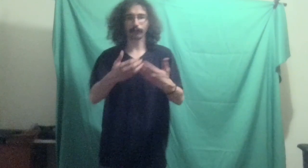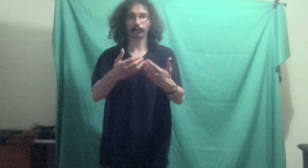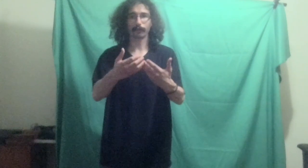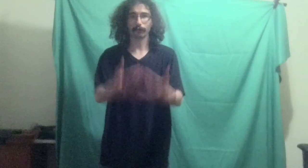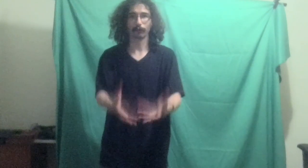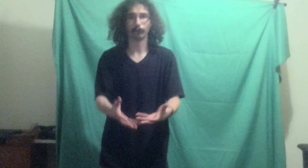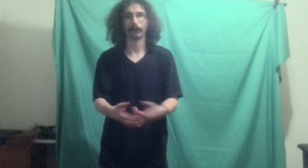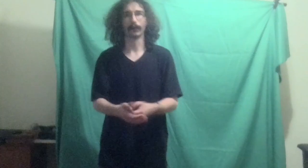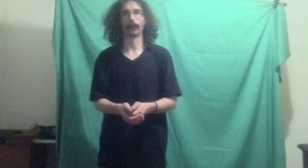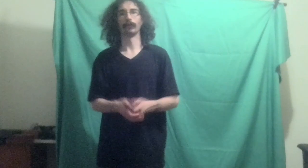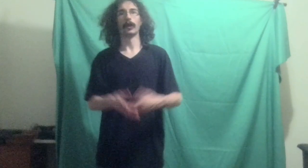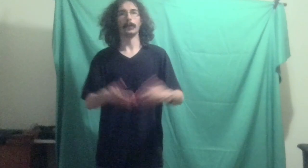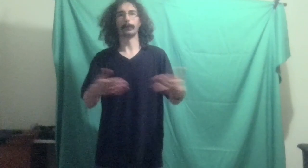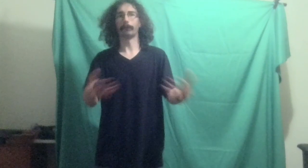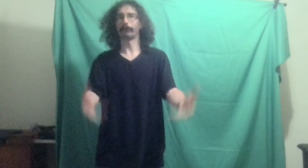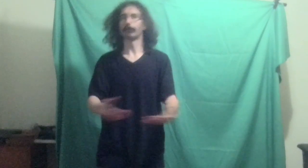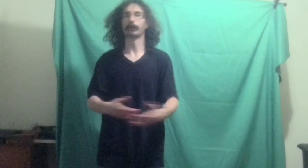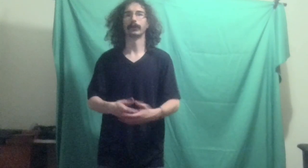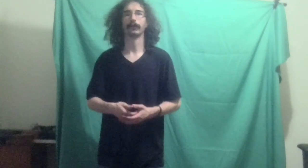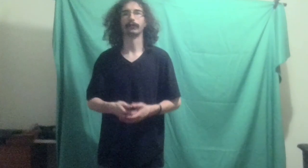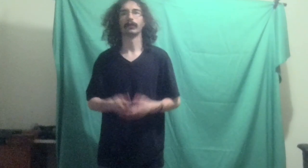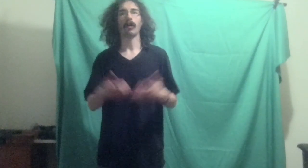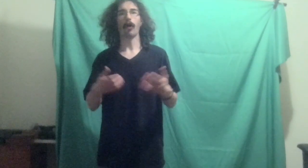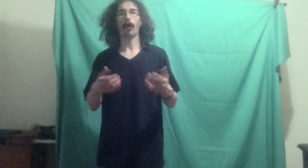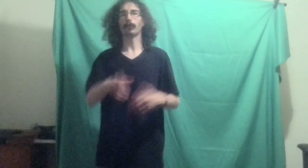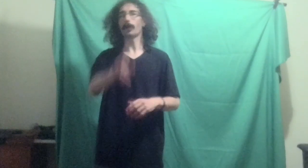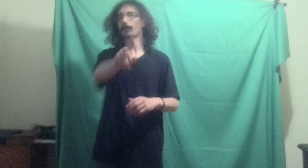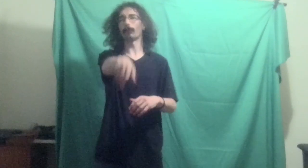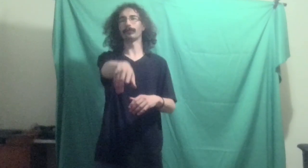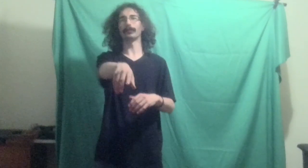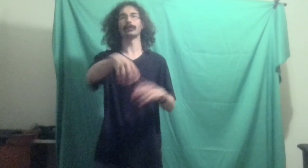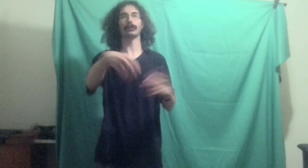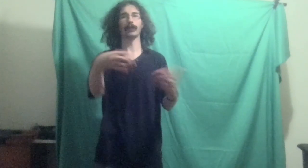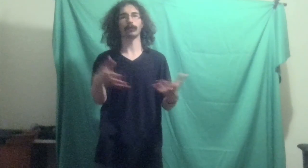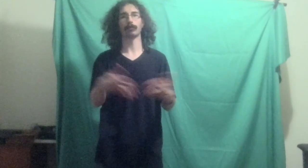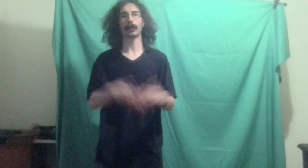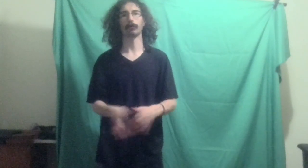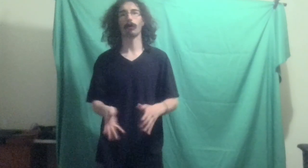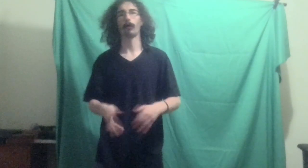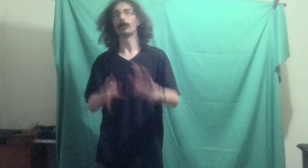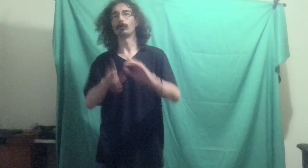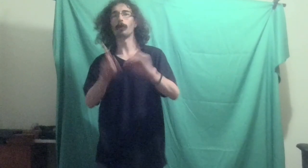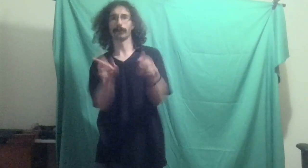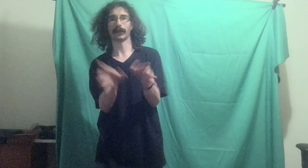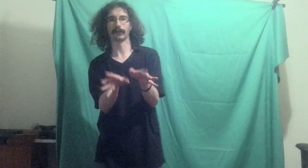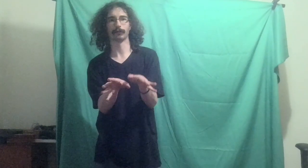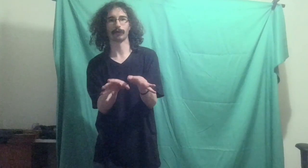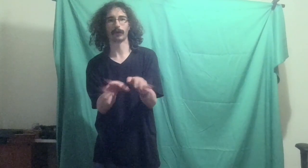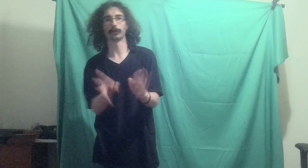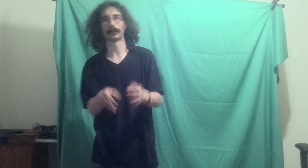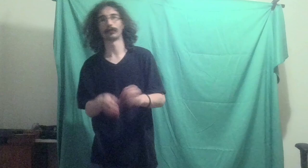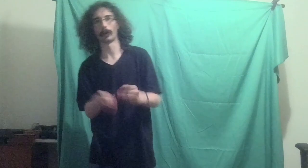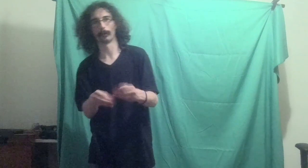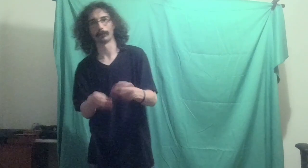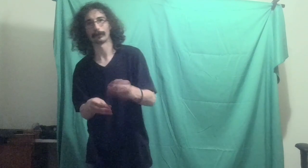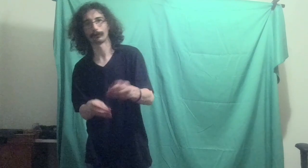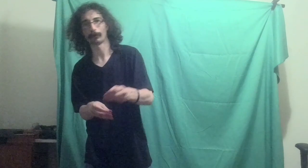YouTube videos. People made fun of me because, oh, you have more videos than you have subscribers. Oh, you only got subscribers because you uploaded shorts.